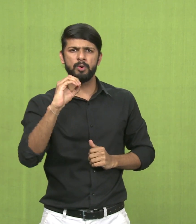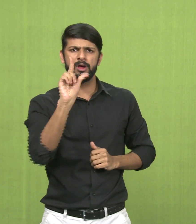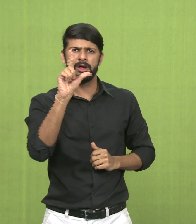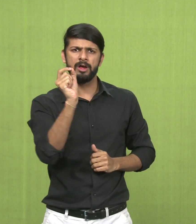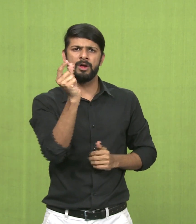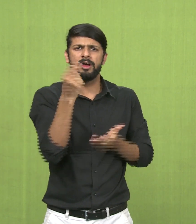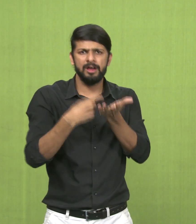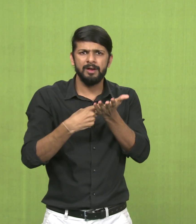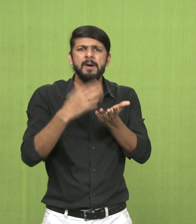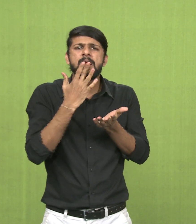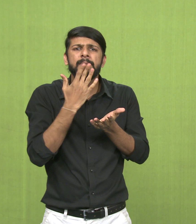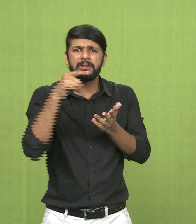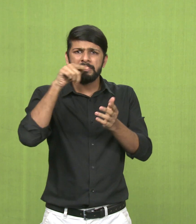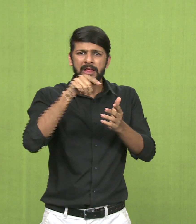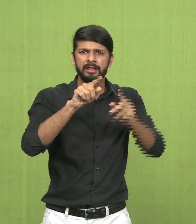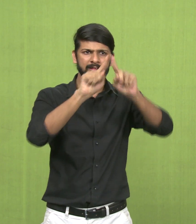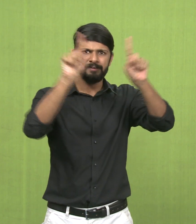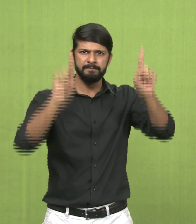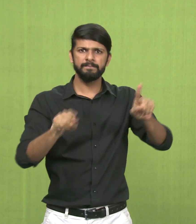Fourth, is color